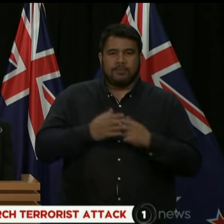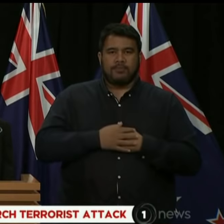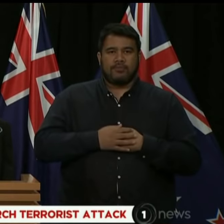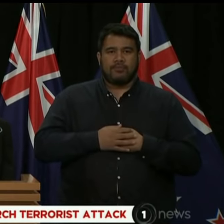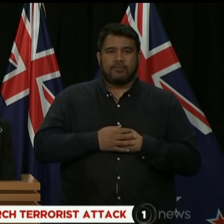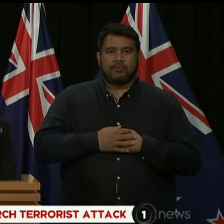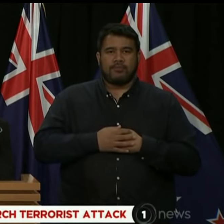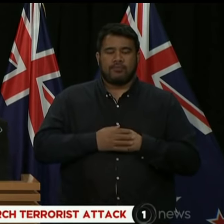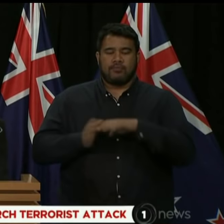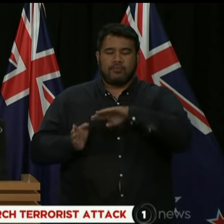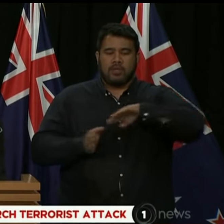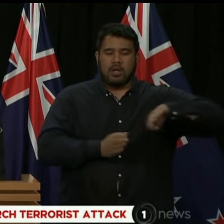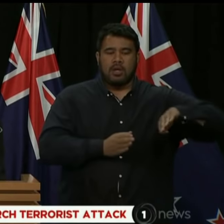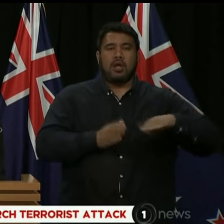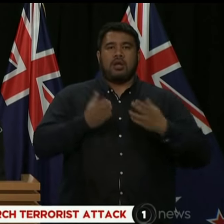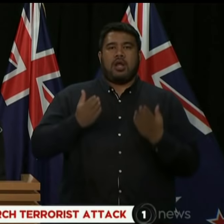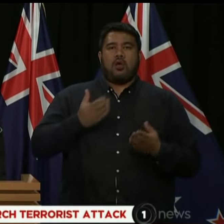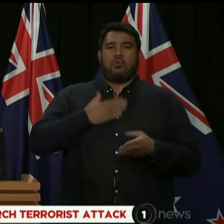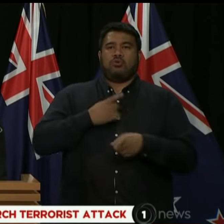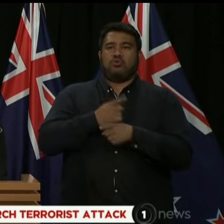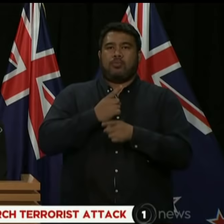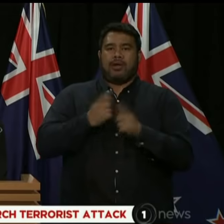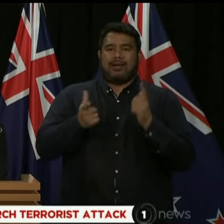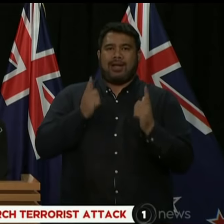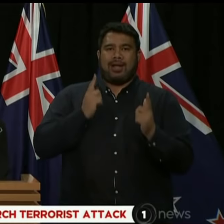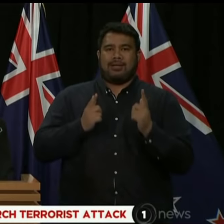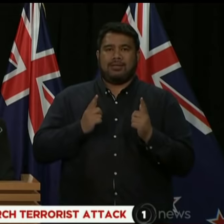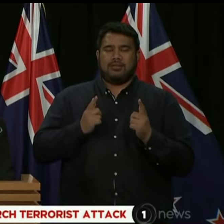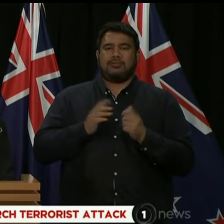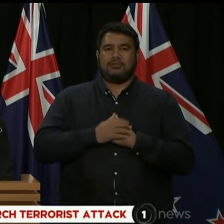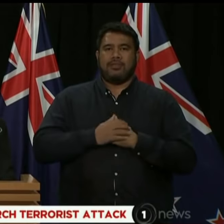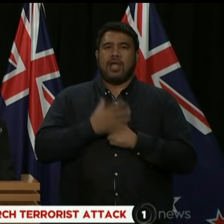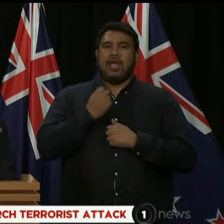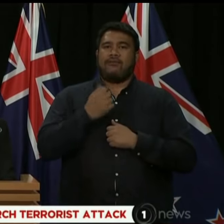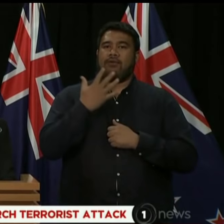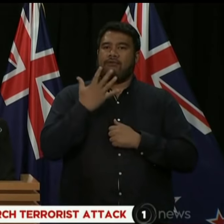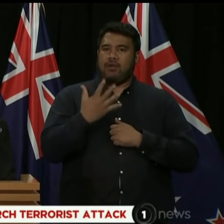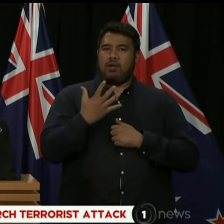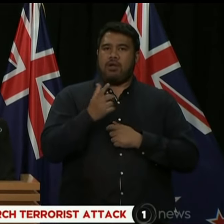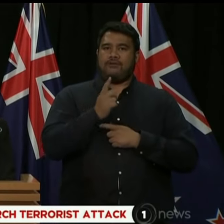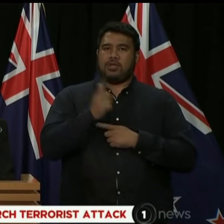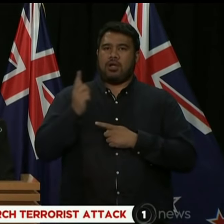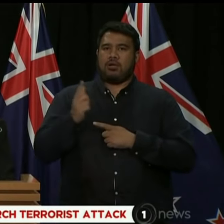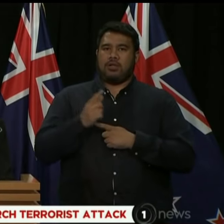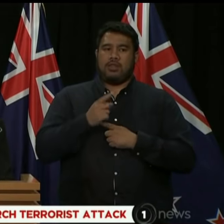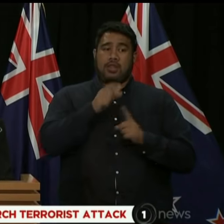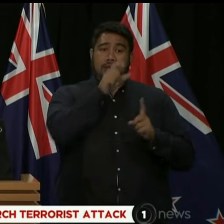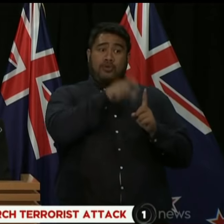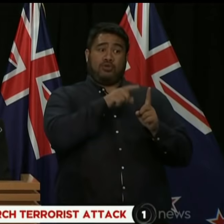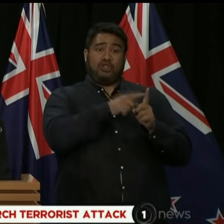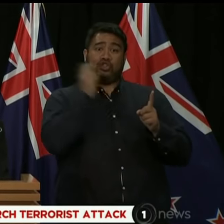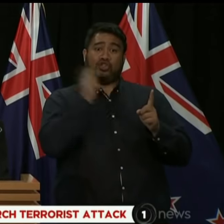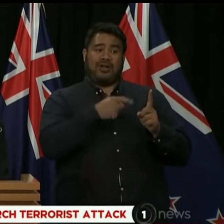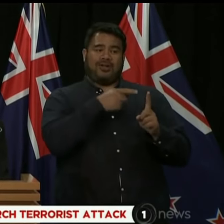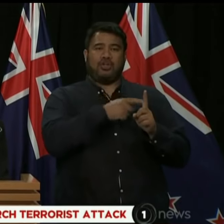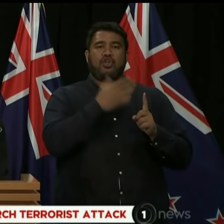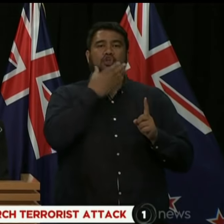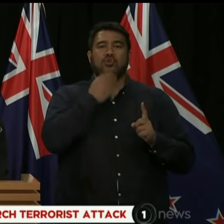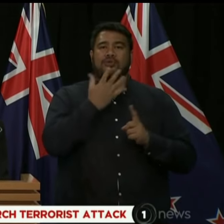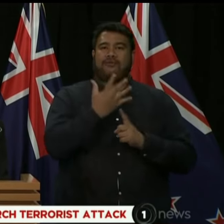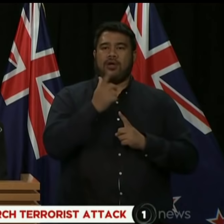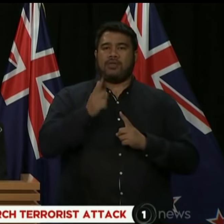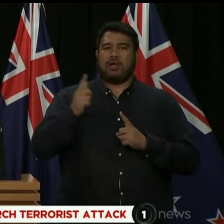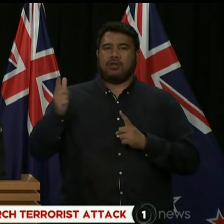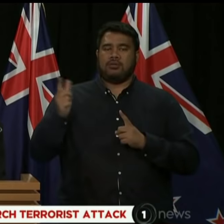act. I am advised that there were five guns used by the primary perpetrator. There were two